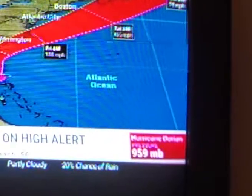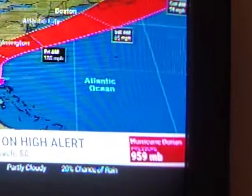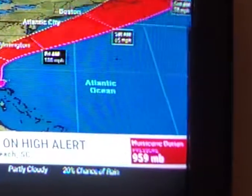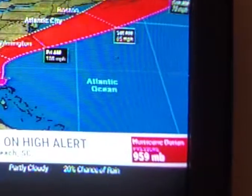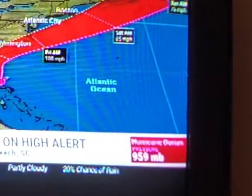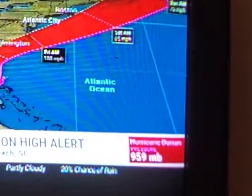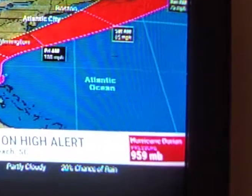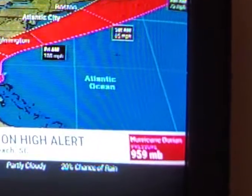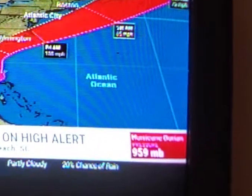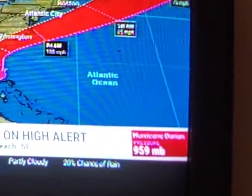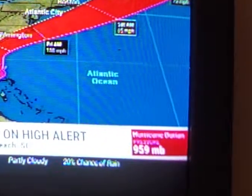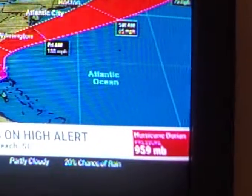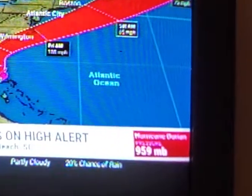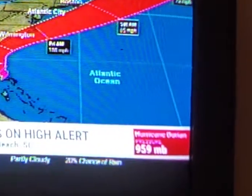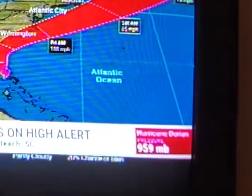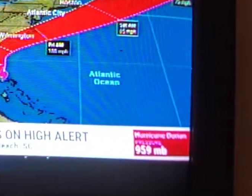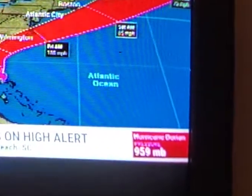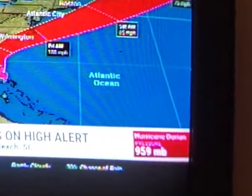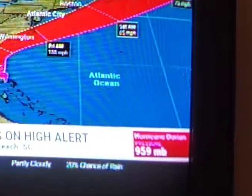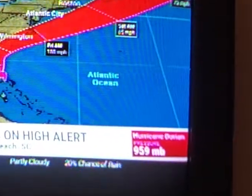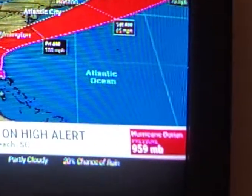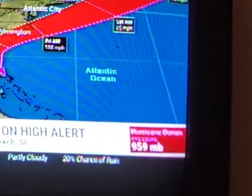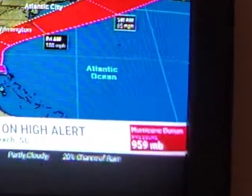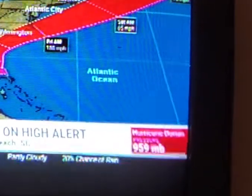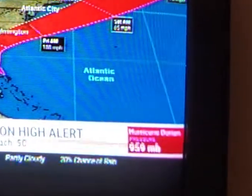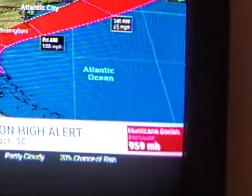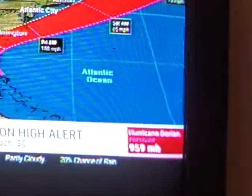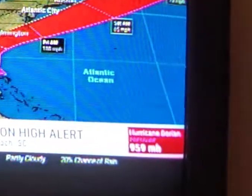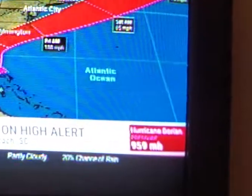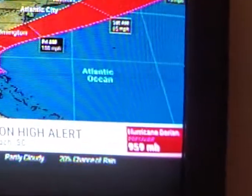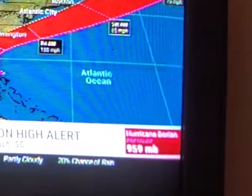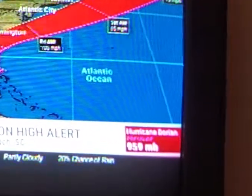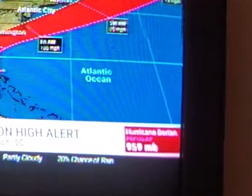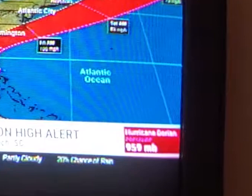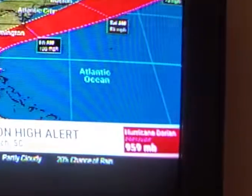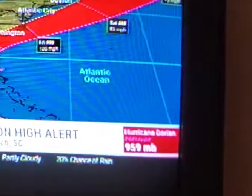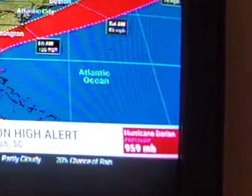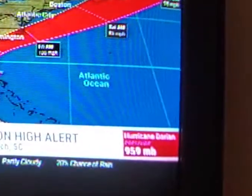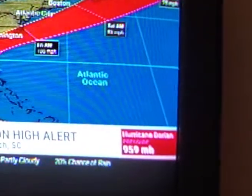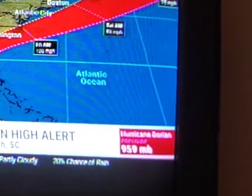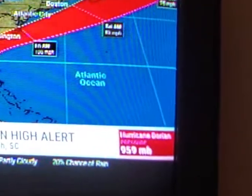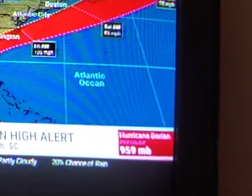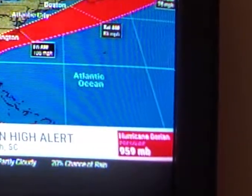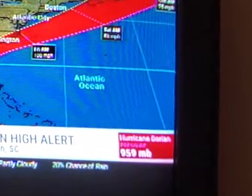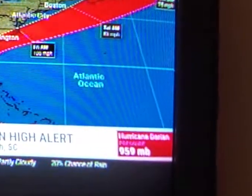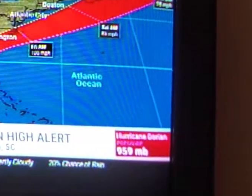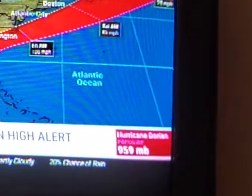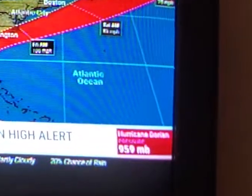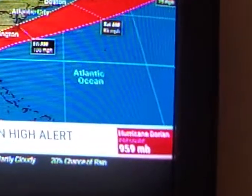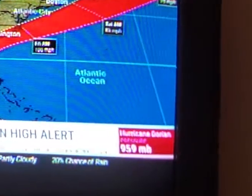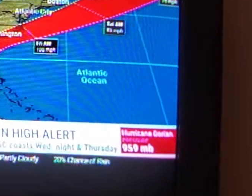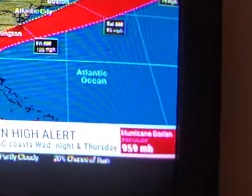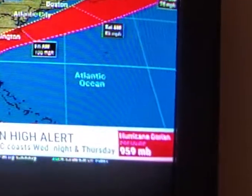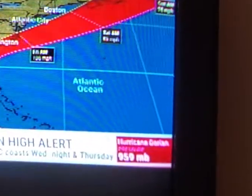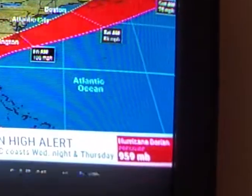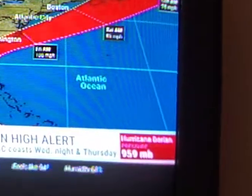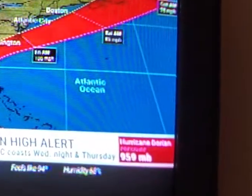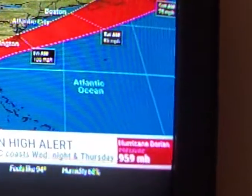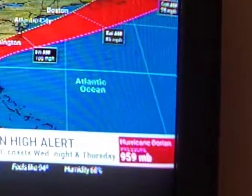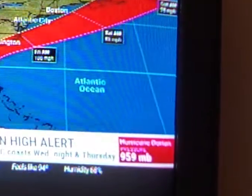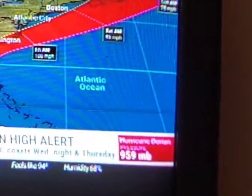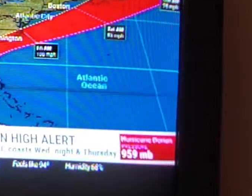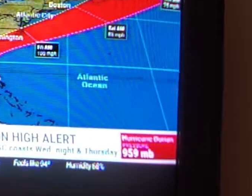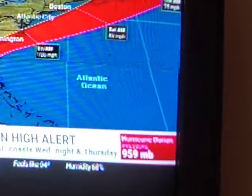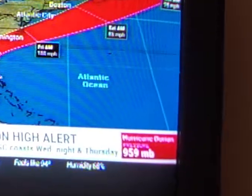Read my gospel. Trust in God when hurricanes are coming my way. For